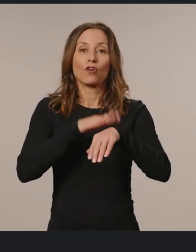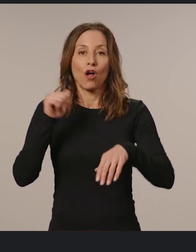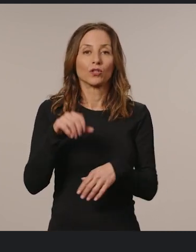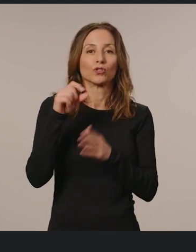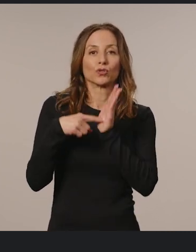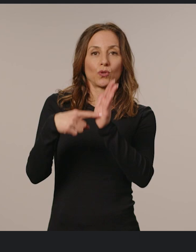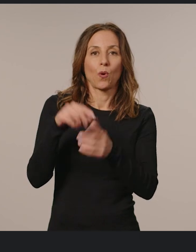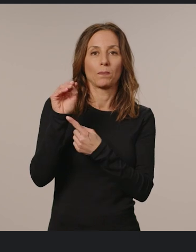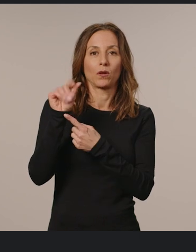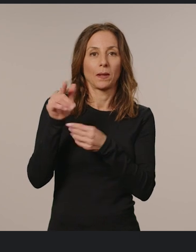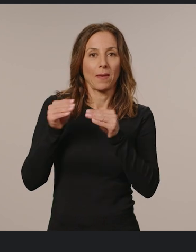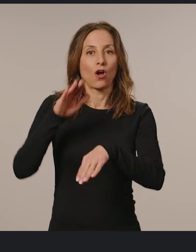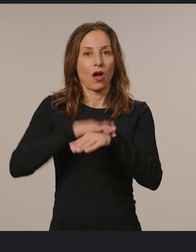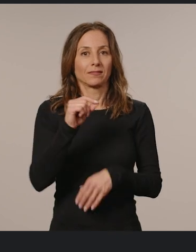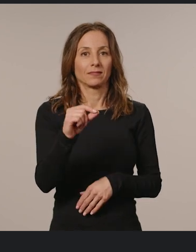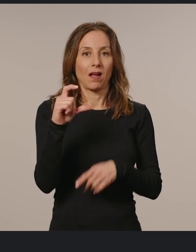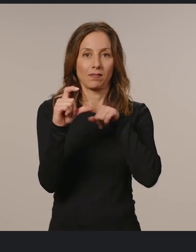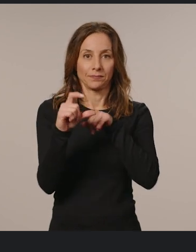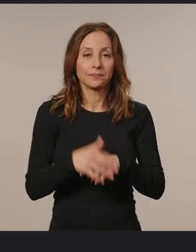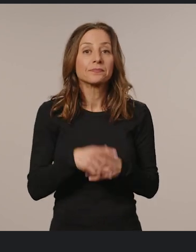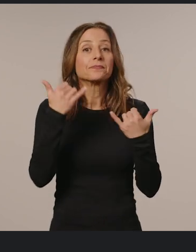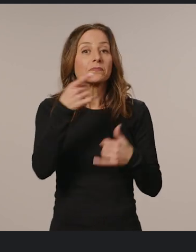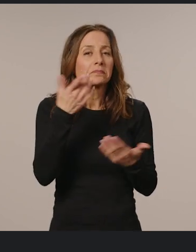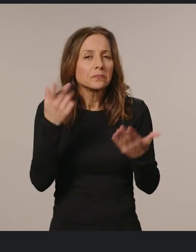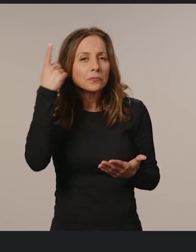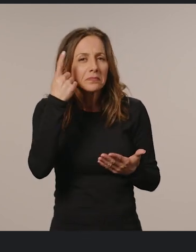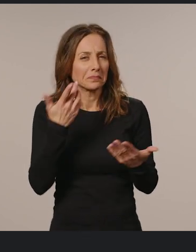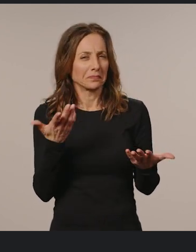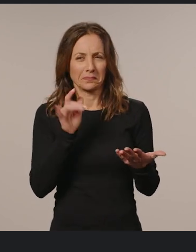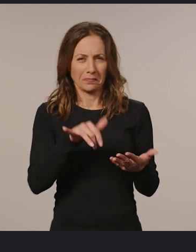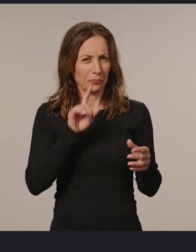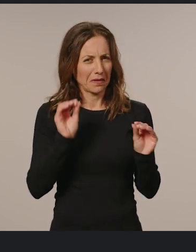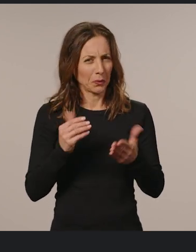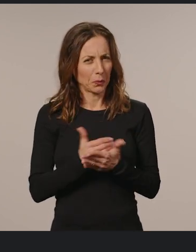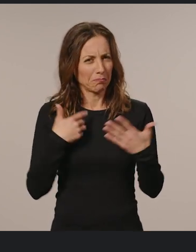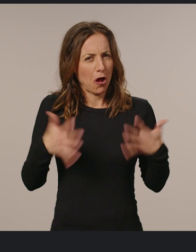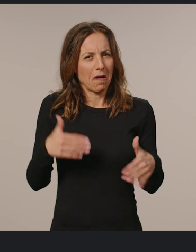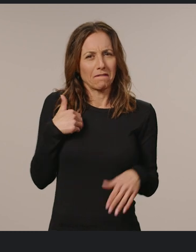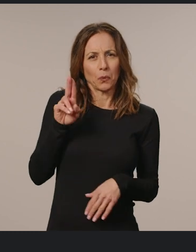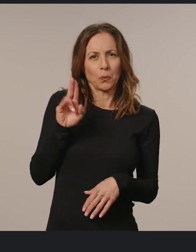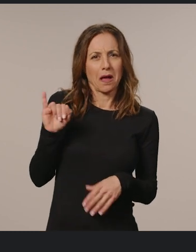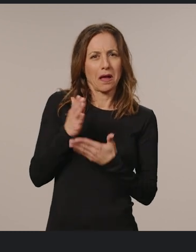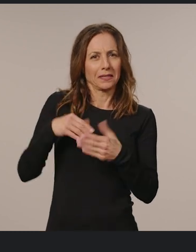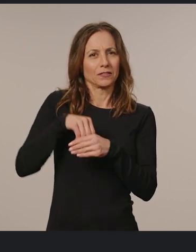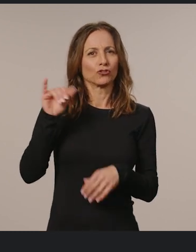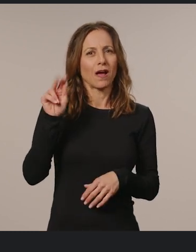method on the dialogue element. Now, you might be wondering, this is nothing new. You have UI component and JavaScript